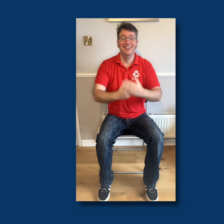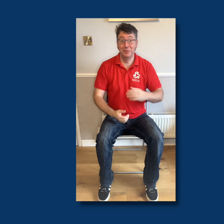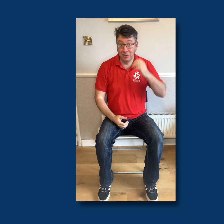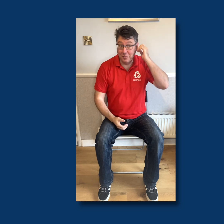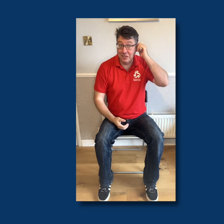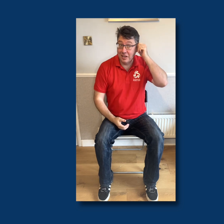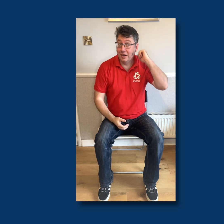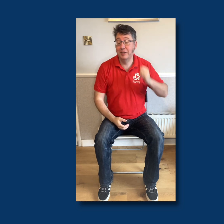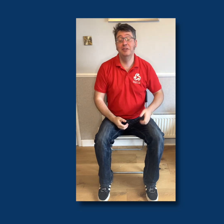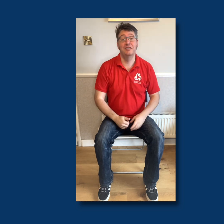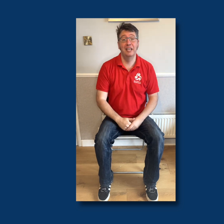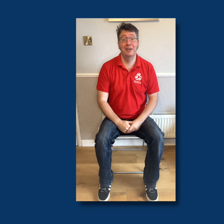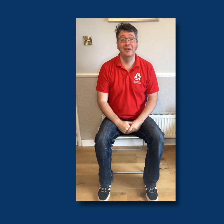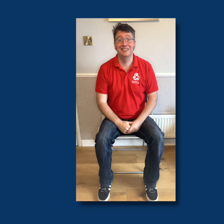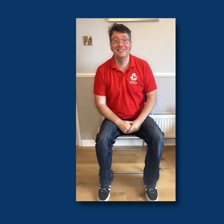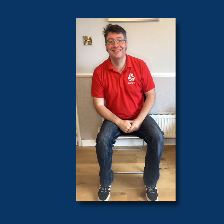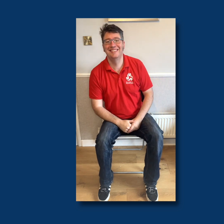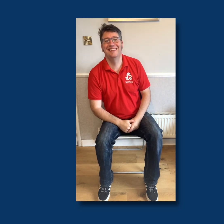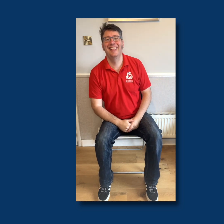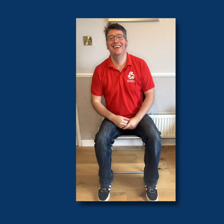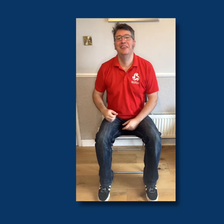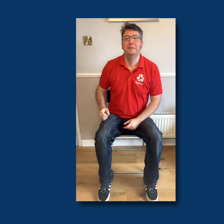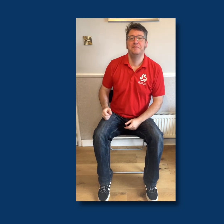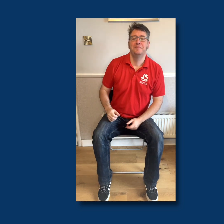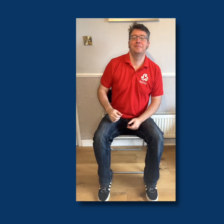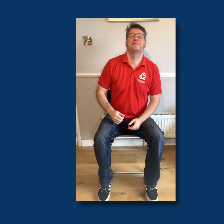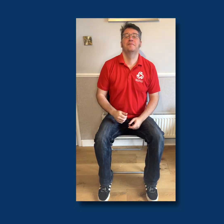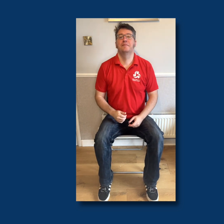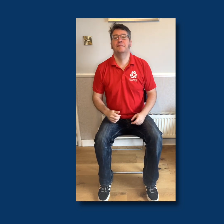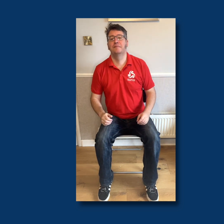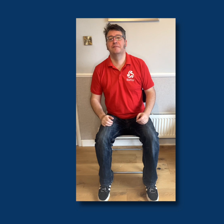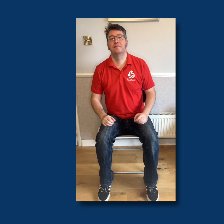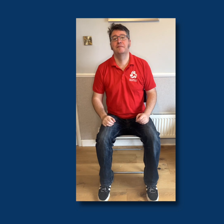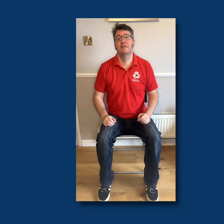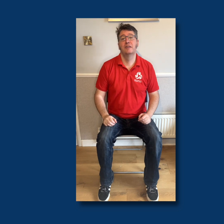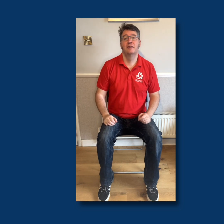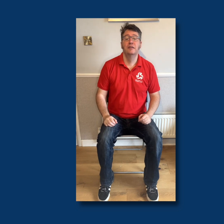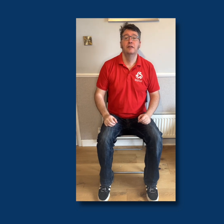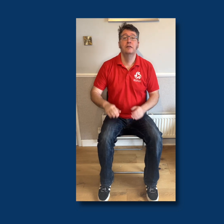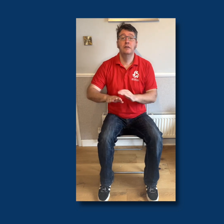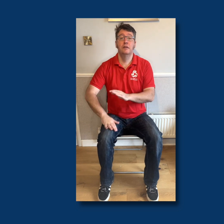Should we try it with just a little bit of music, see how it goes? if... When you say...